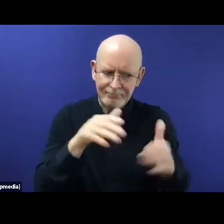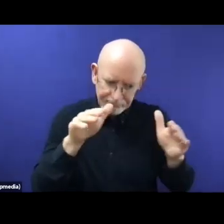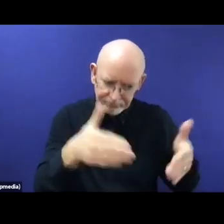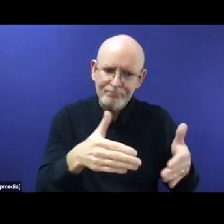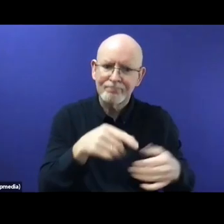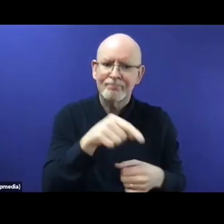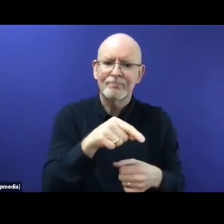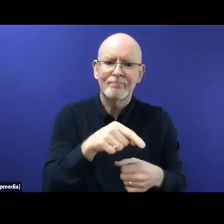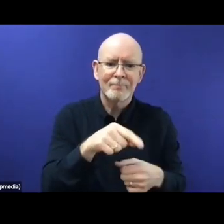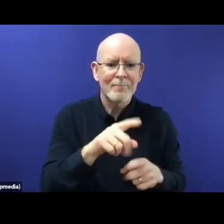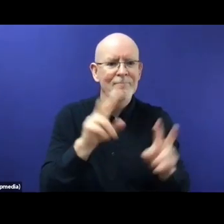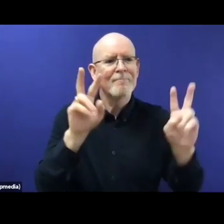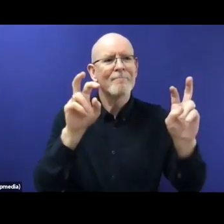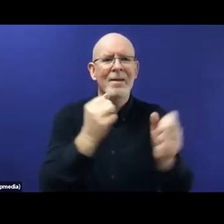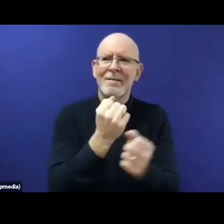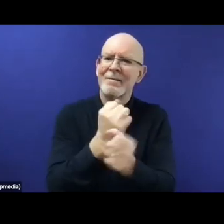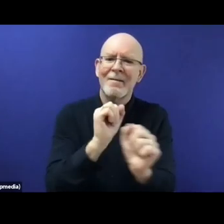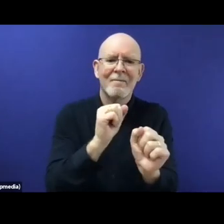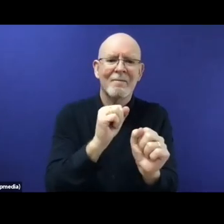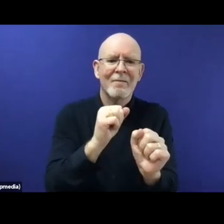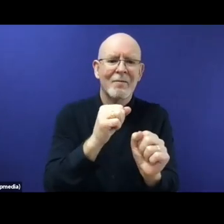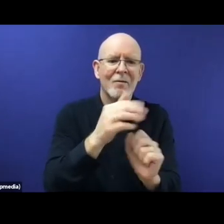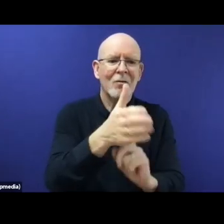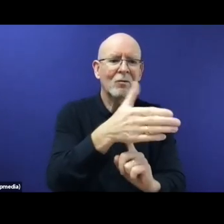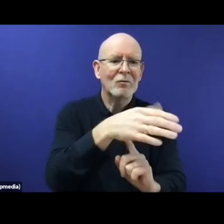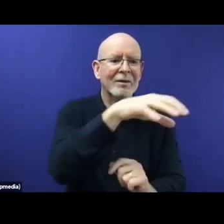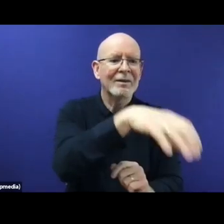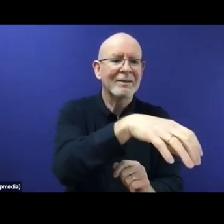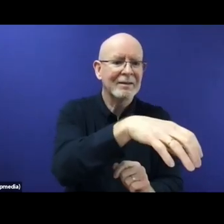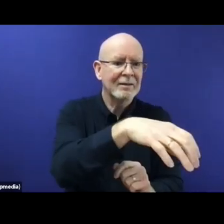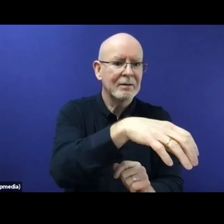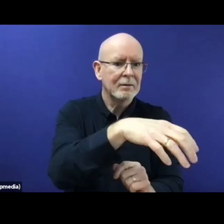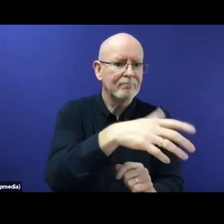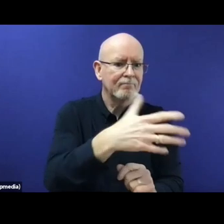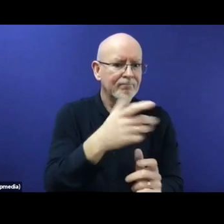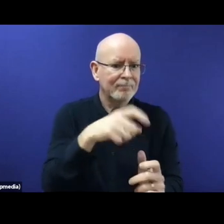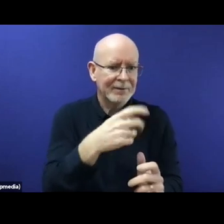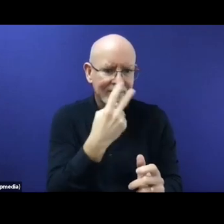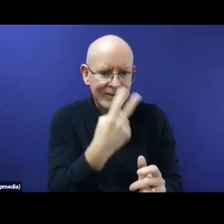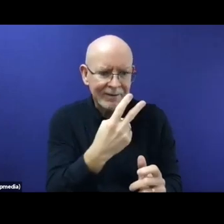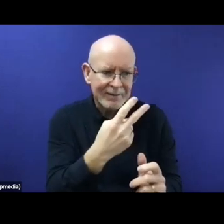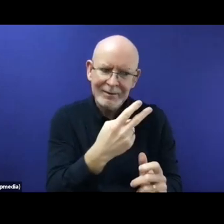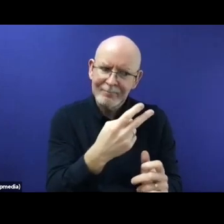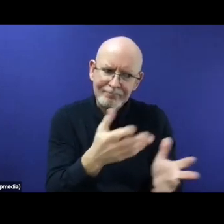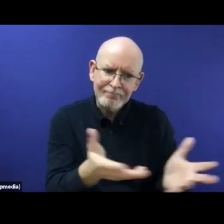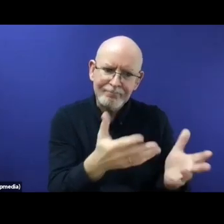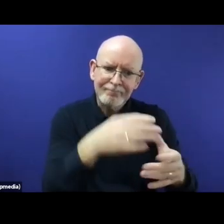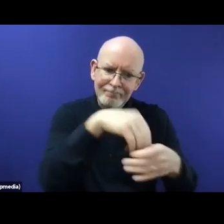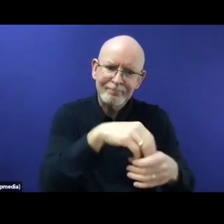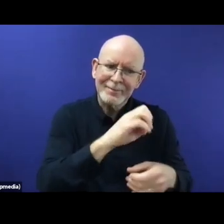EU Pact. And as I have tried to argue in a blogspot on the ASIL Forum